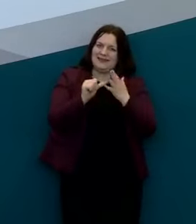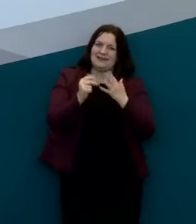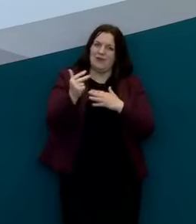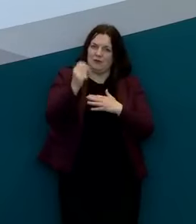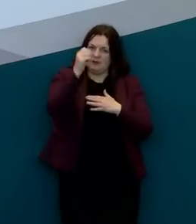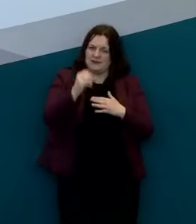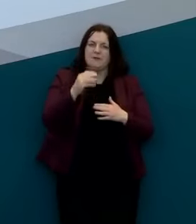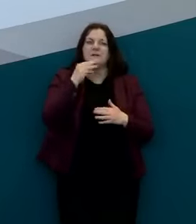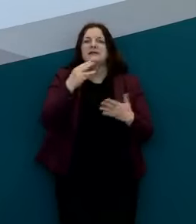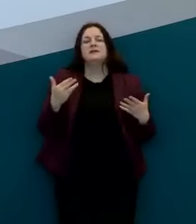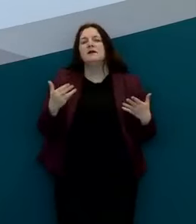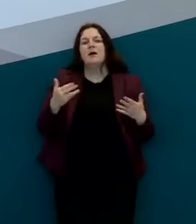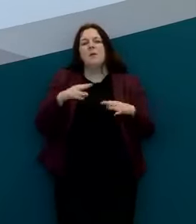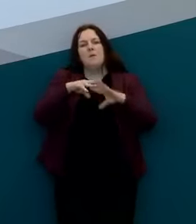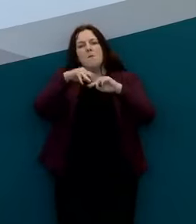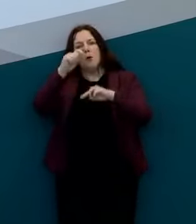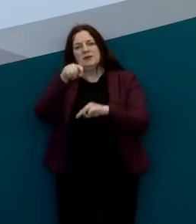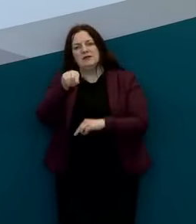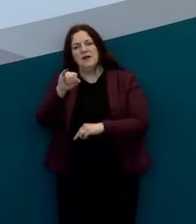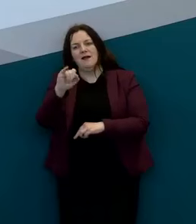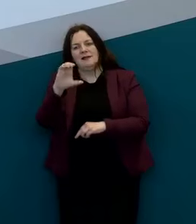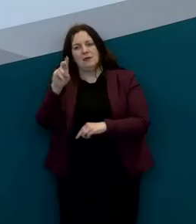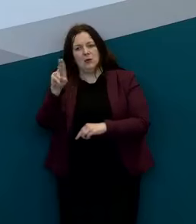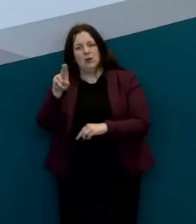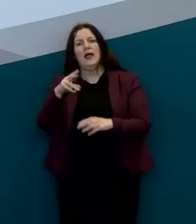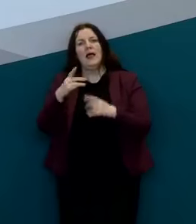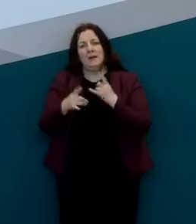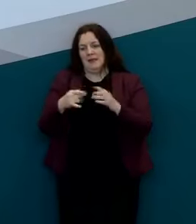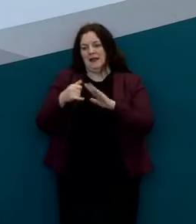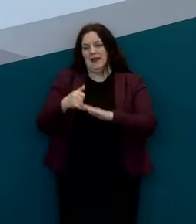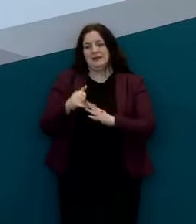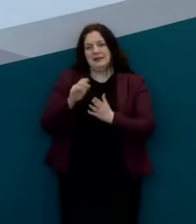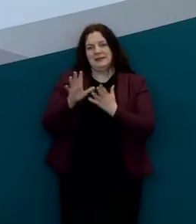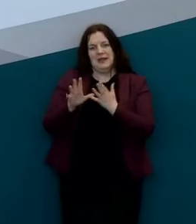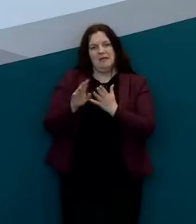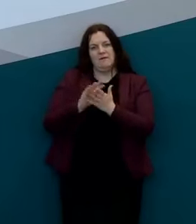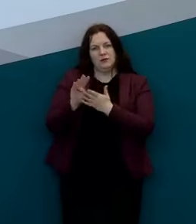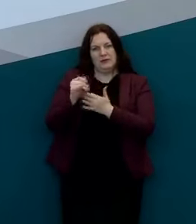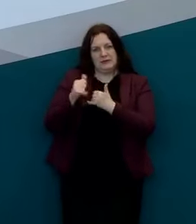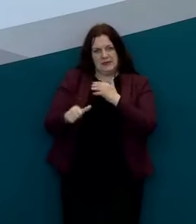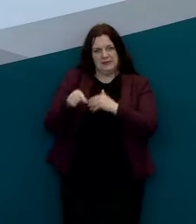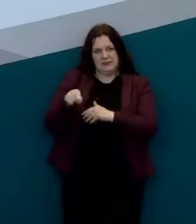of ICU admissions in number of terms have happened within the last 10 to 14 days